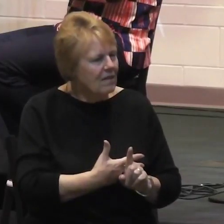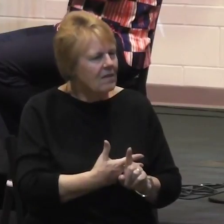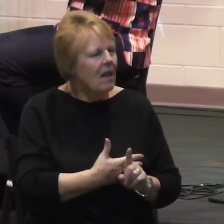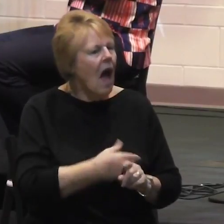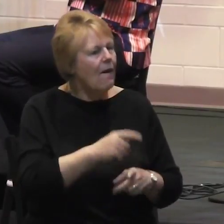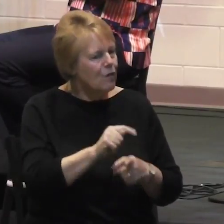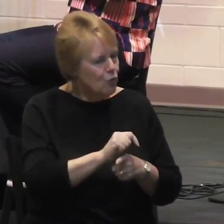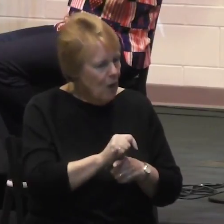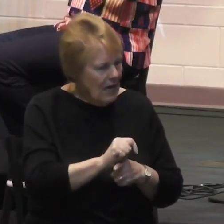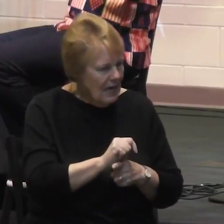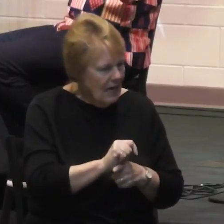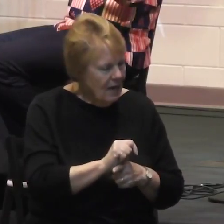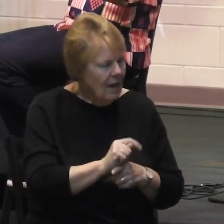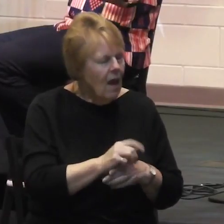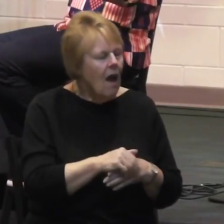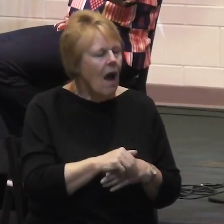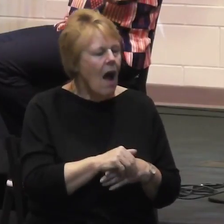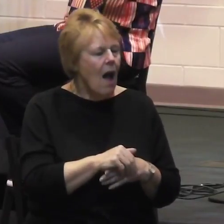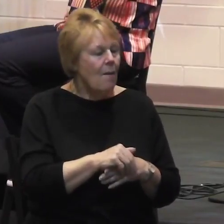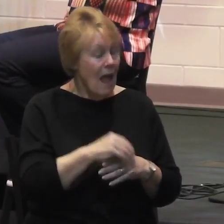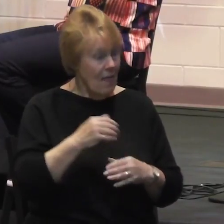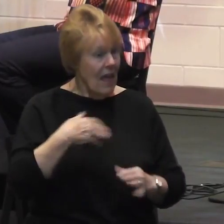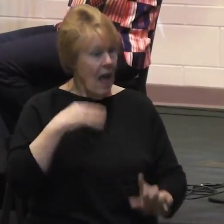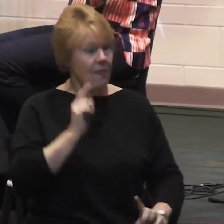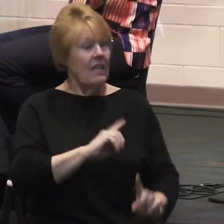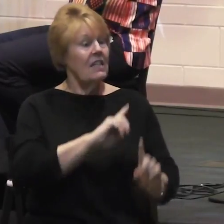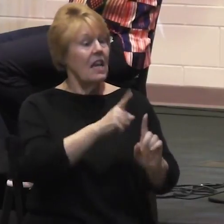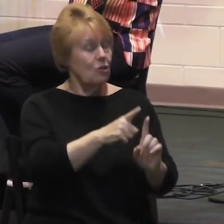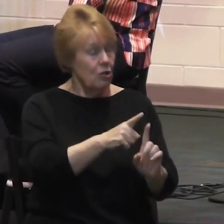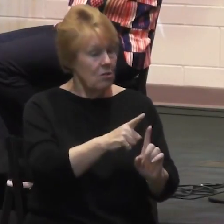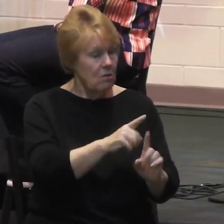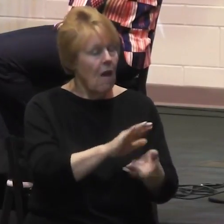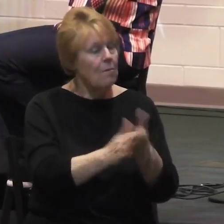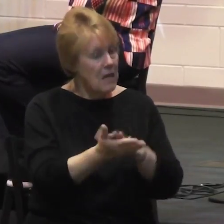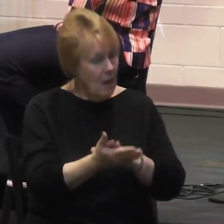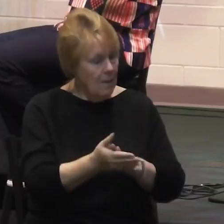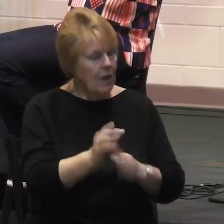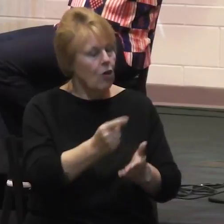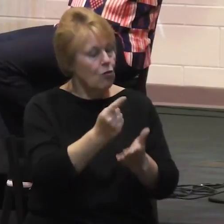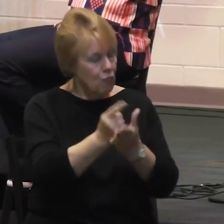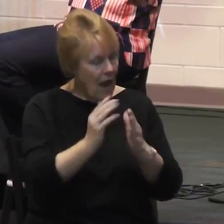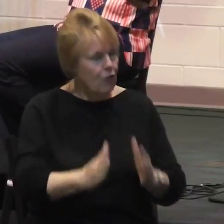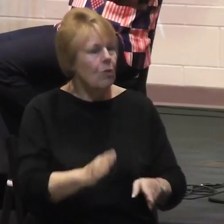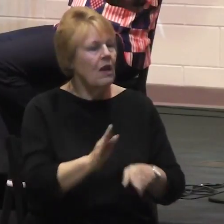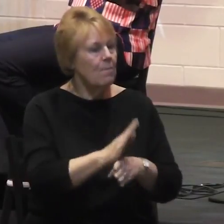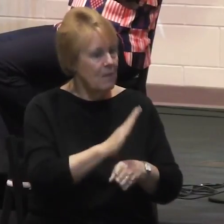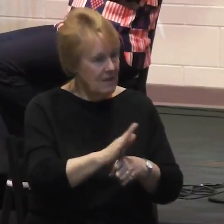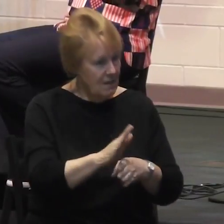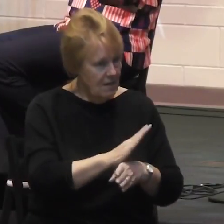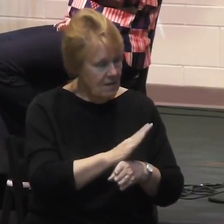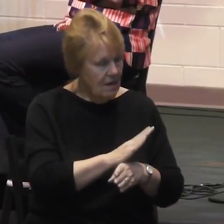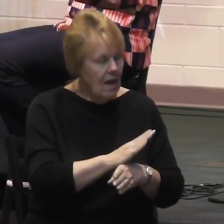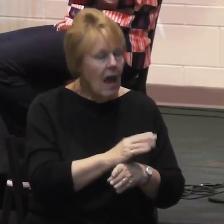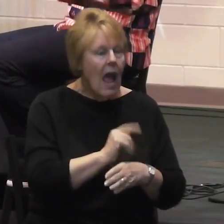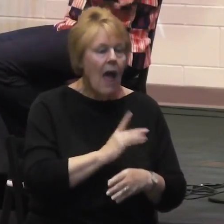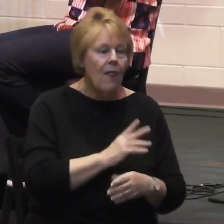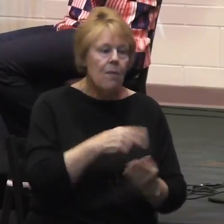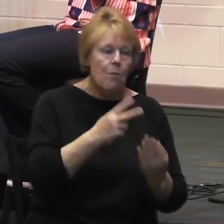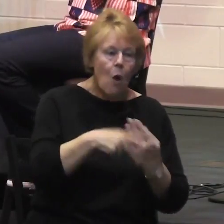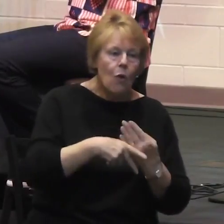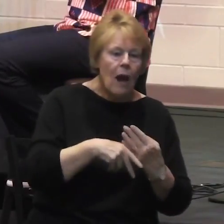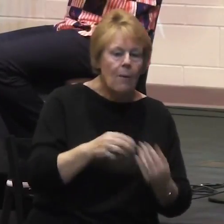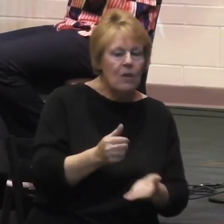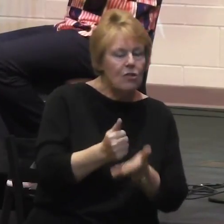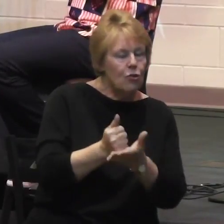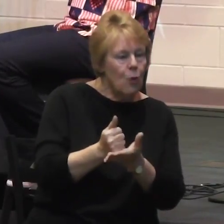internship, a business graduate who did our internship program and felt called to help equip small business owners.